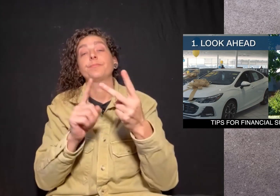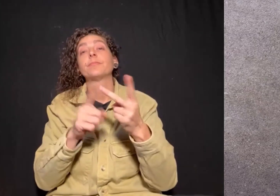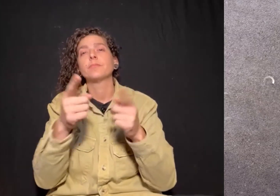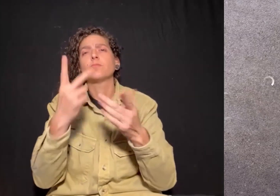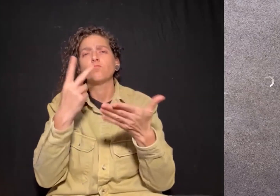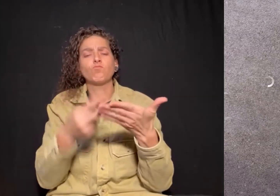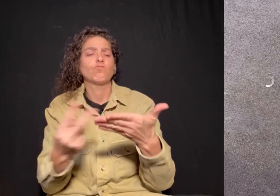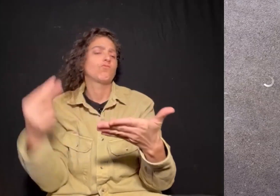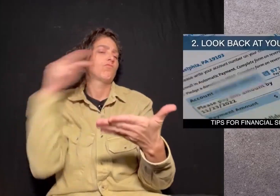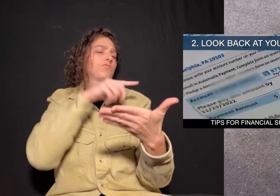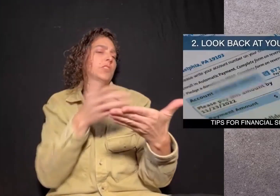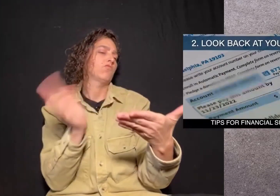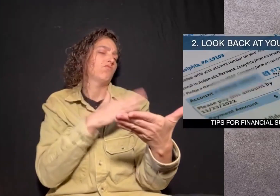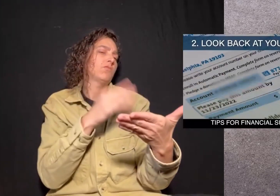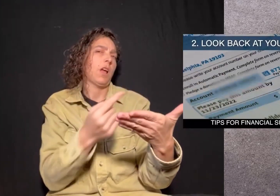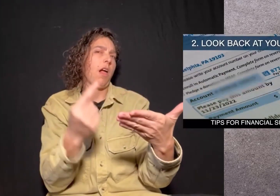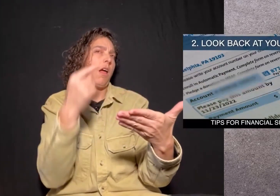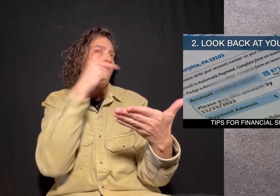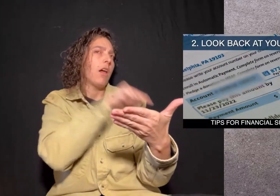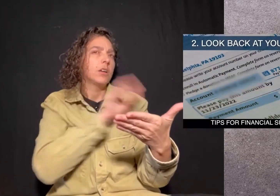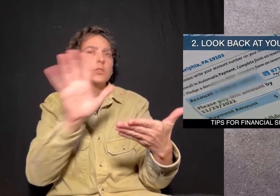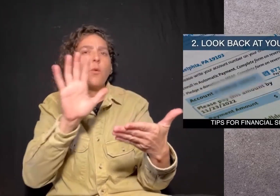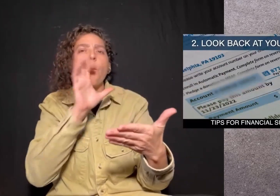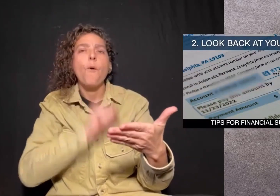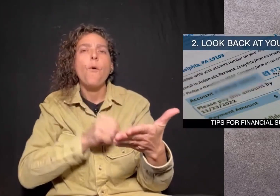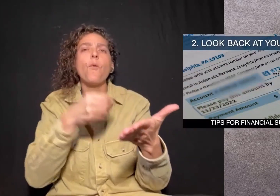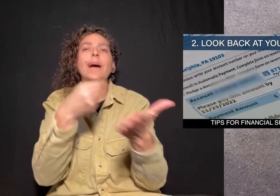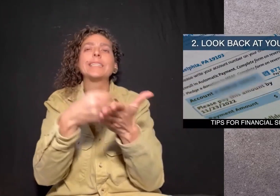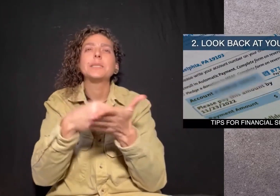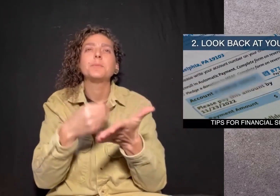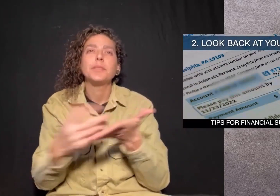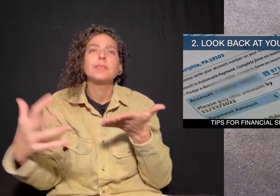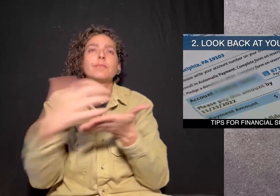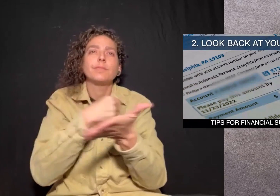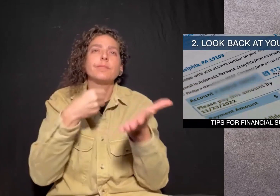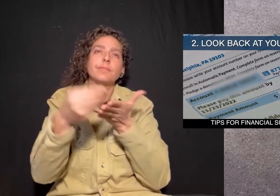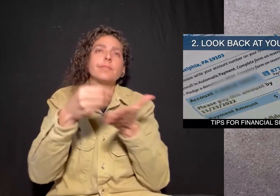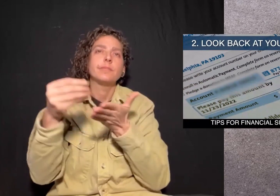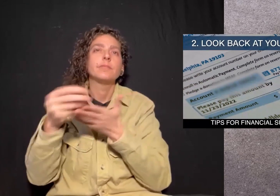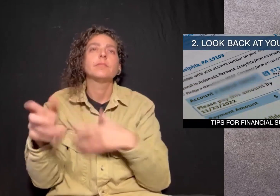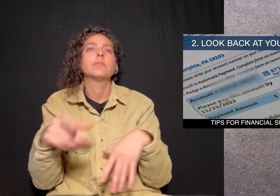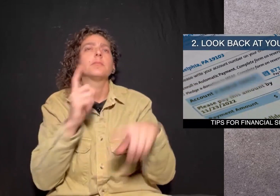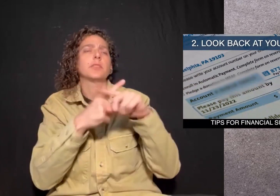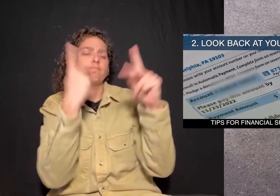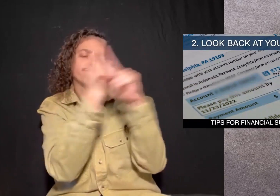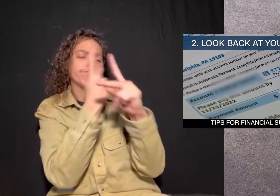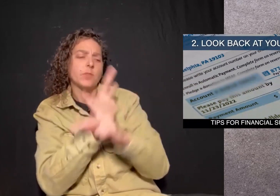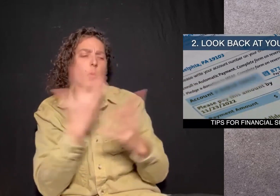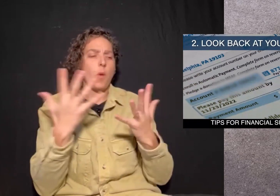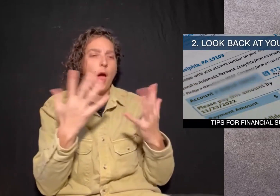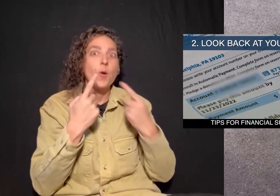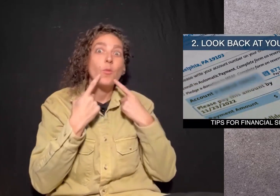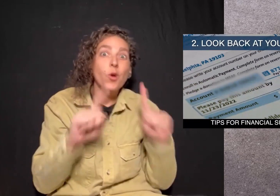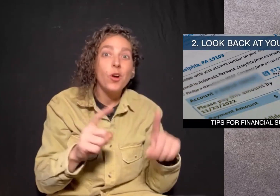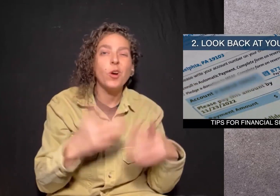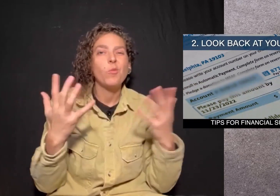Number two, look back at your expenses and figure out what worked and what didn't.